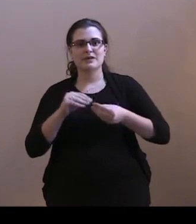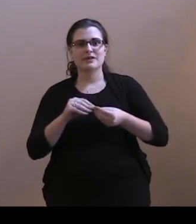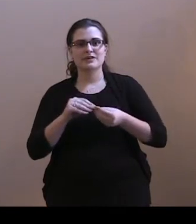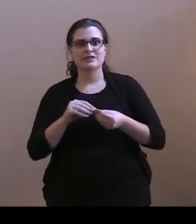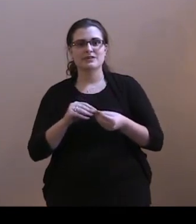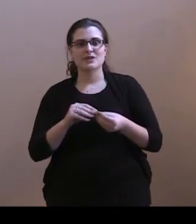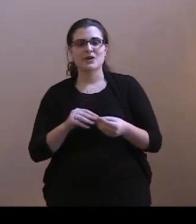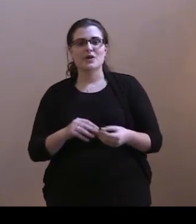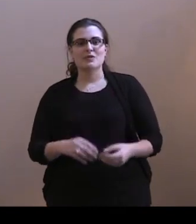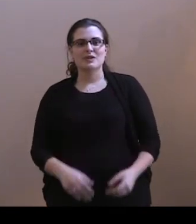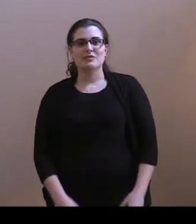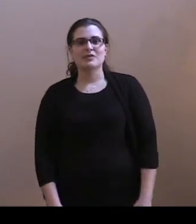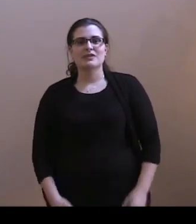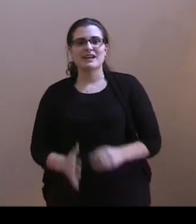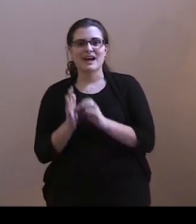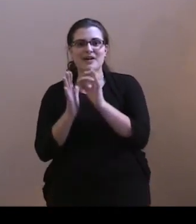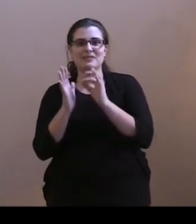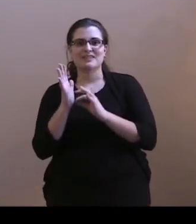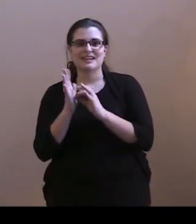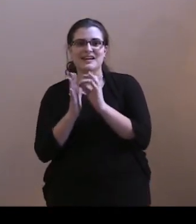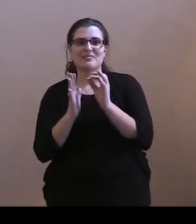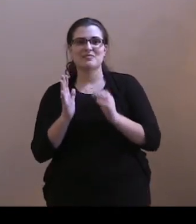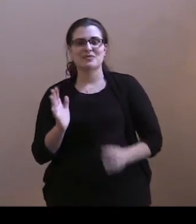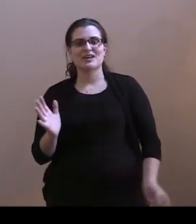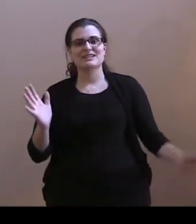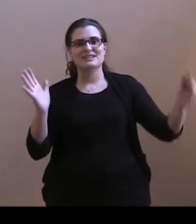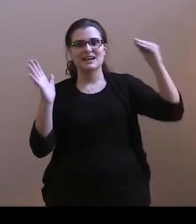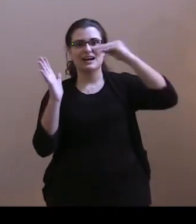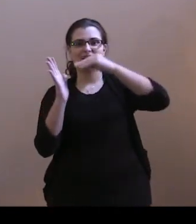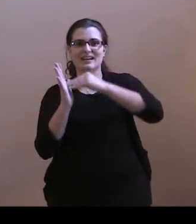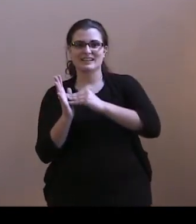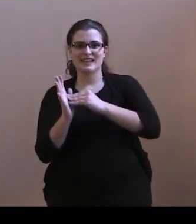we will count them once again.